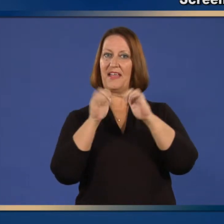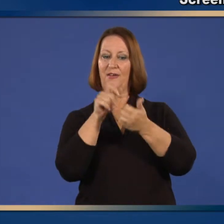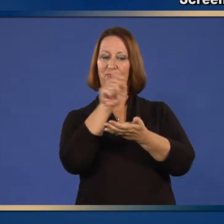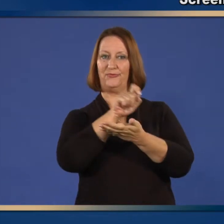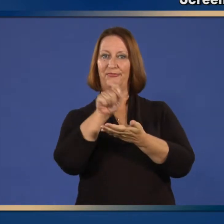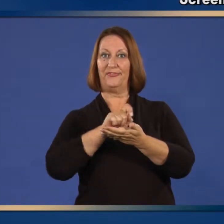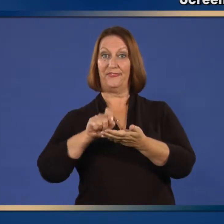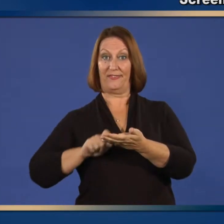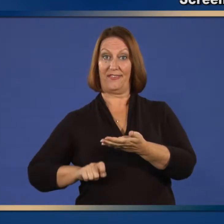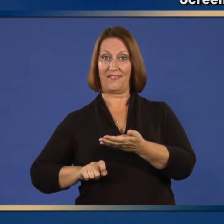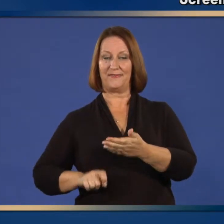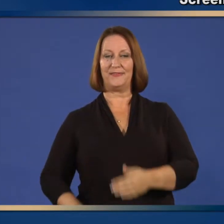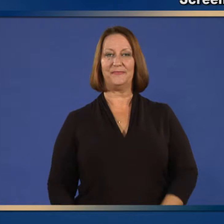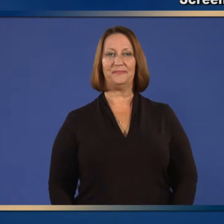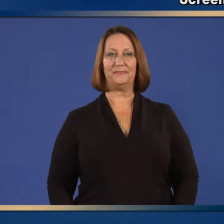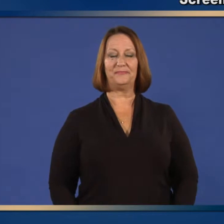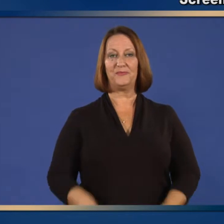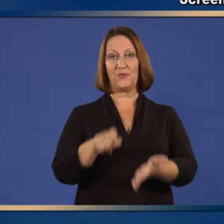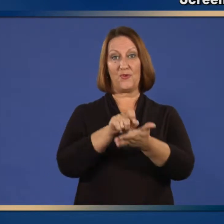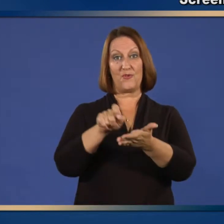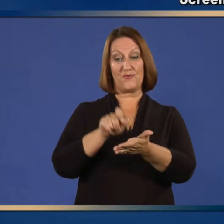Patient Name